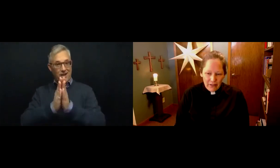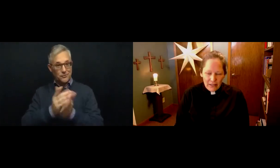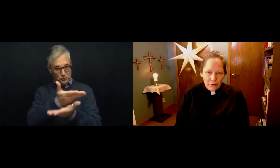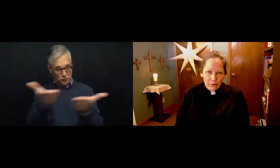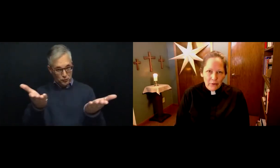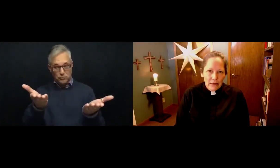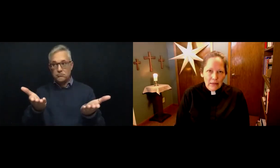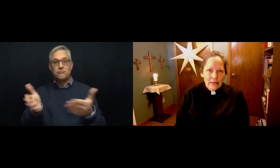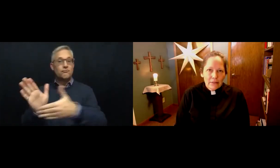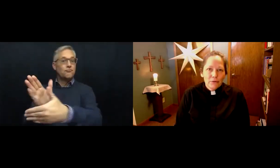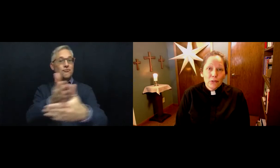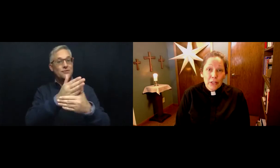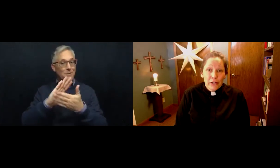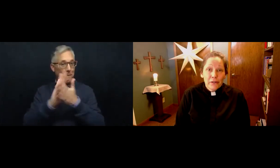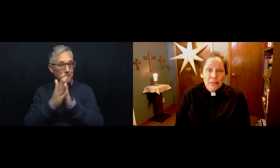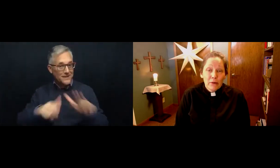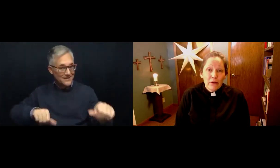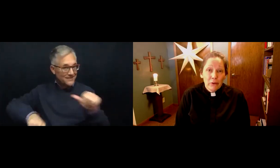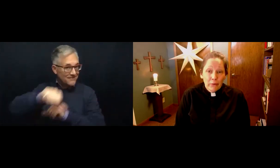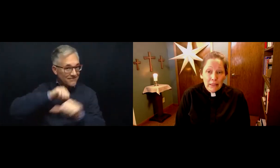you to share some of your money.